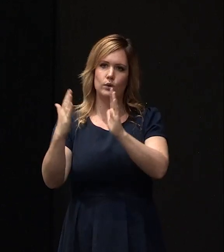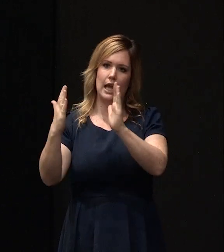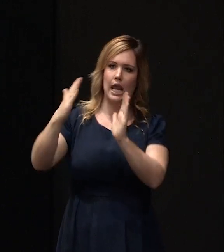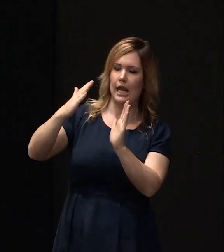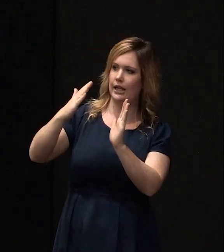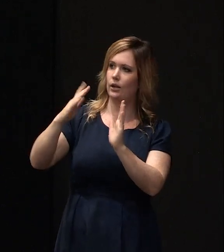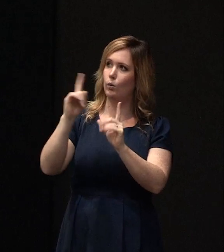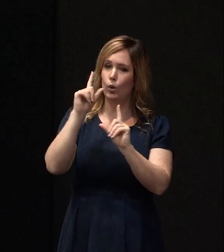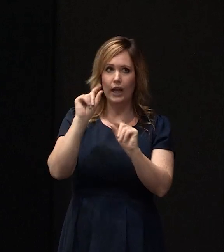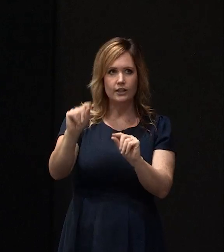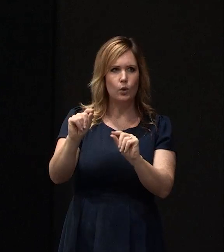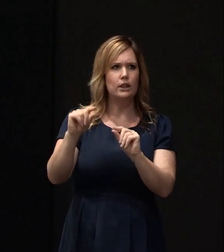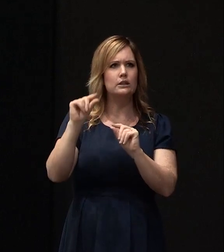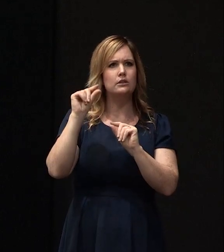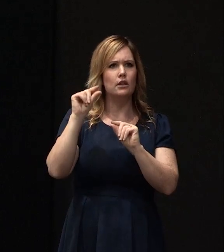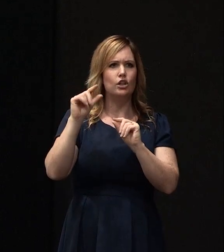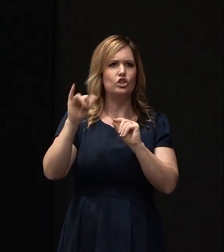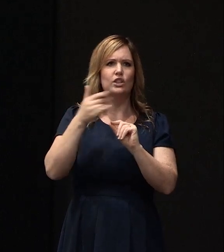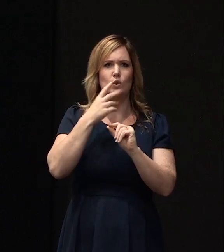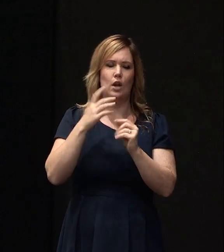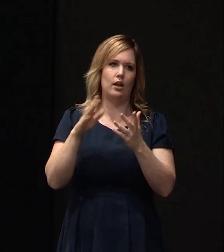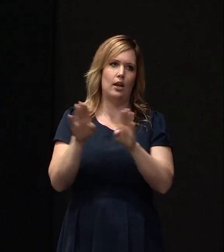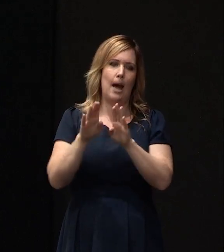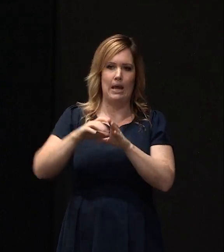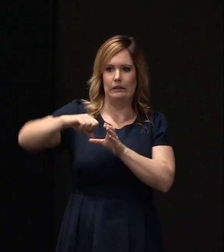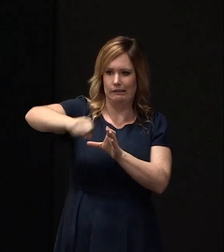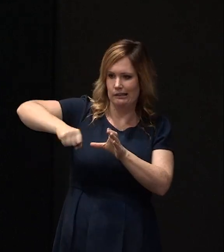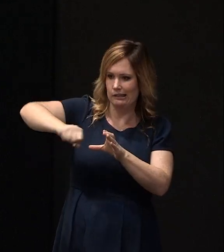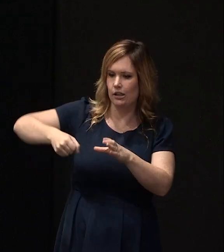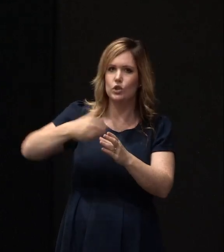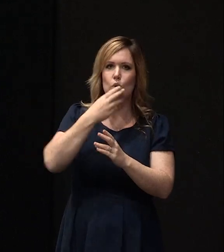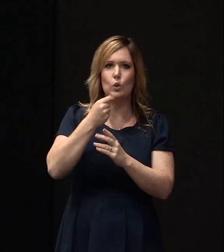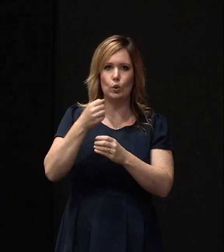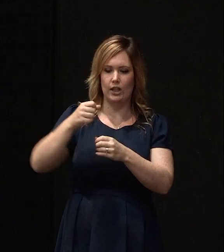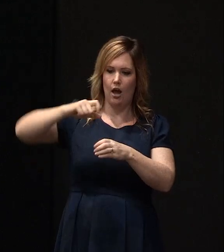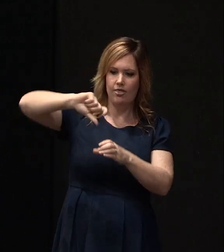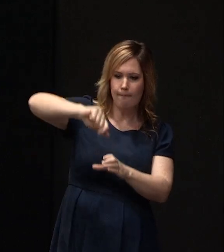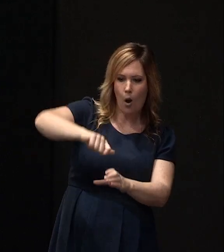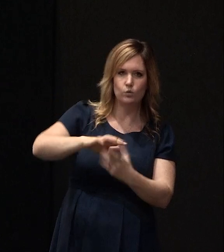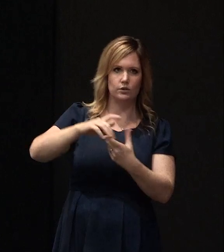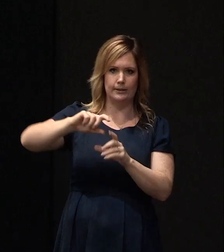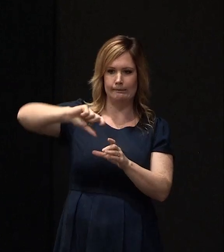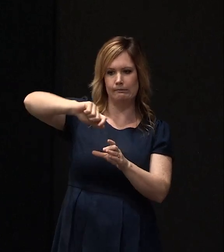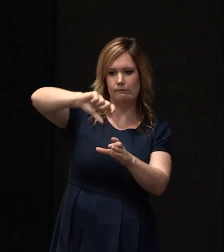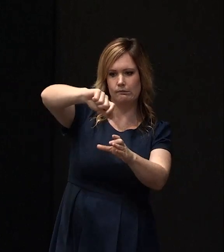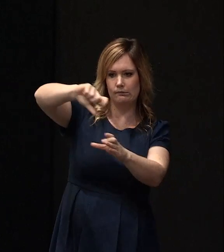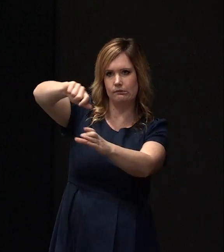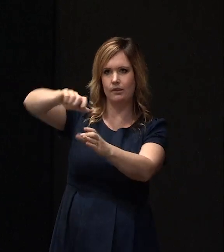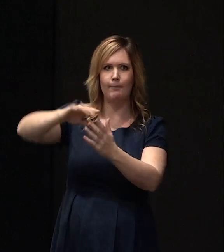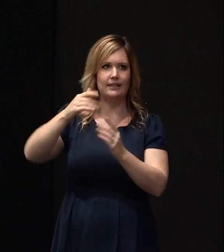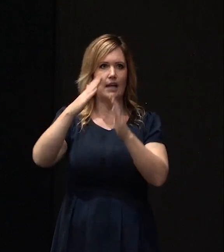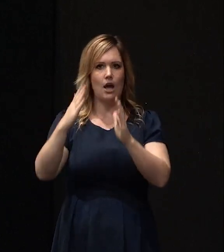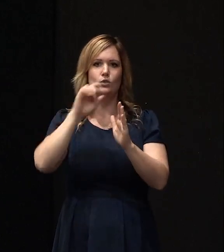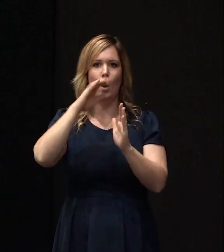apply a very, very large spanner to wind the bolts out and re-level the house. So